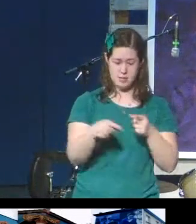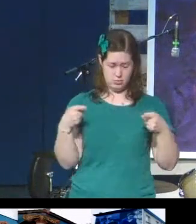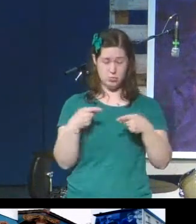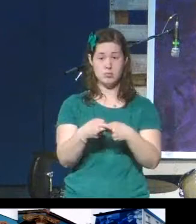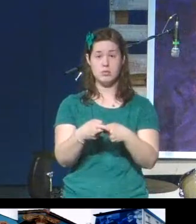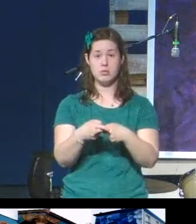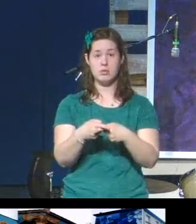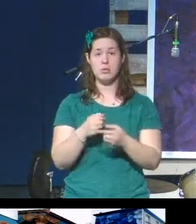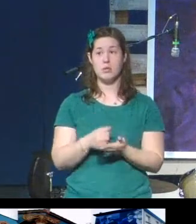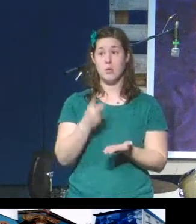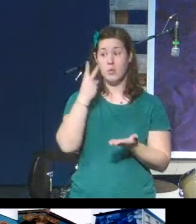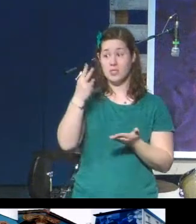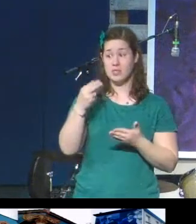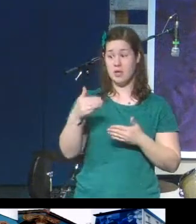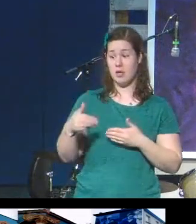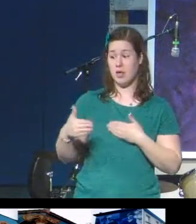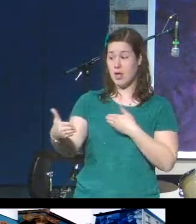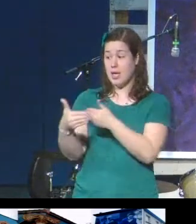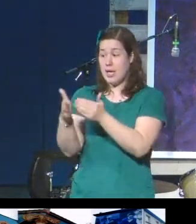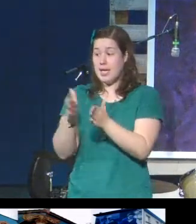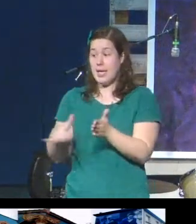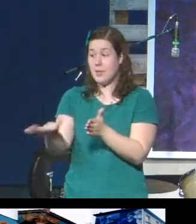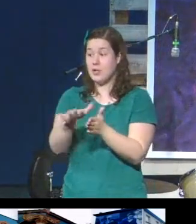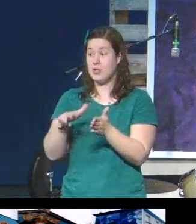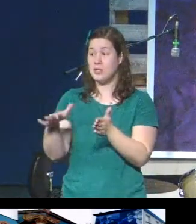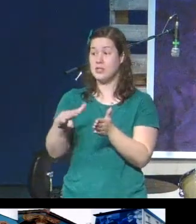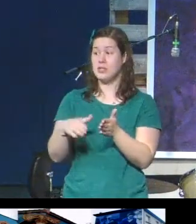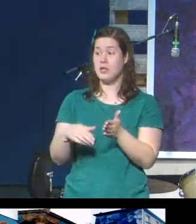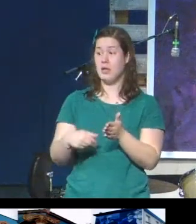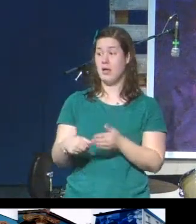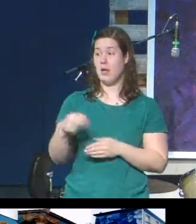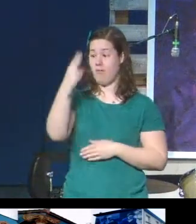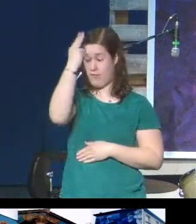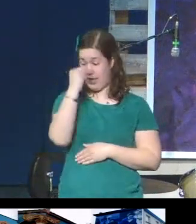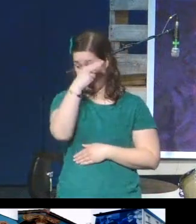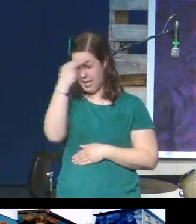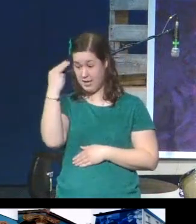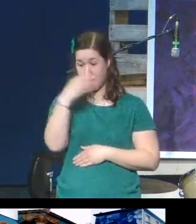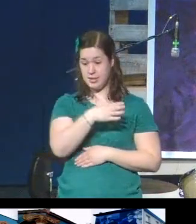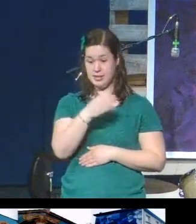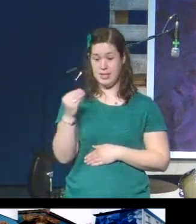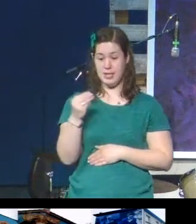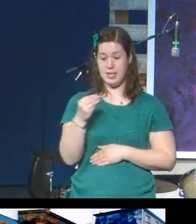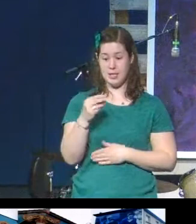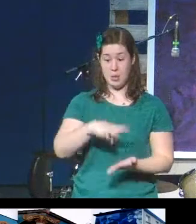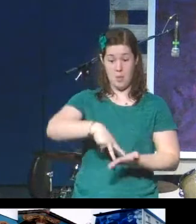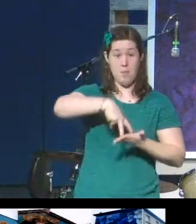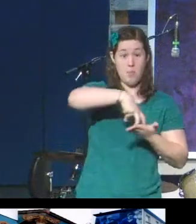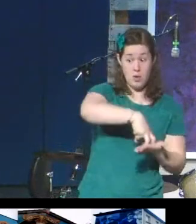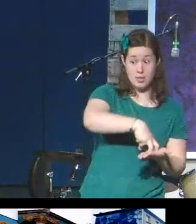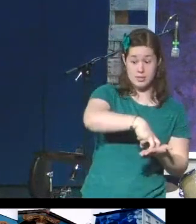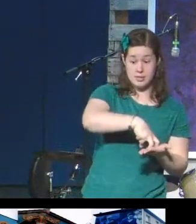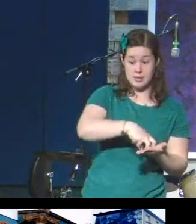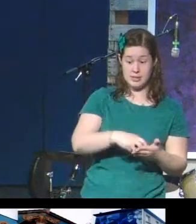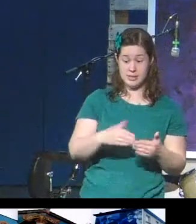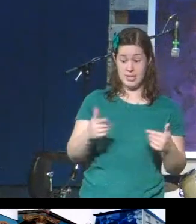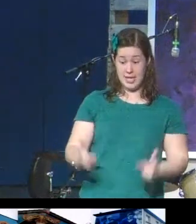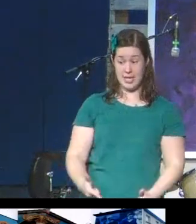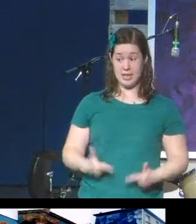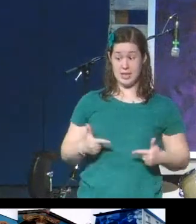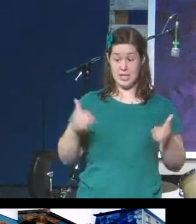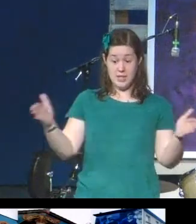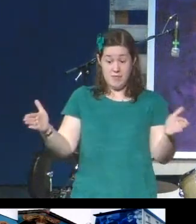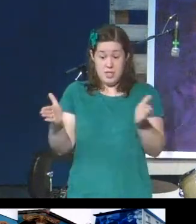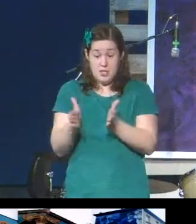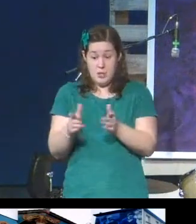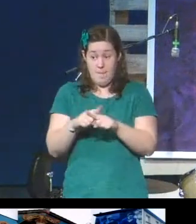We saw neighborhoods of Catholics and Protestants who still lived in homes right next to each other, but were still literally fenced off,